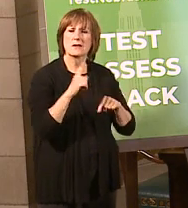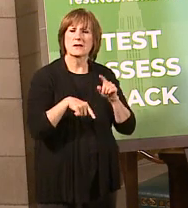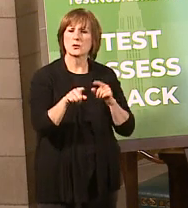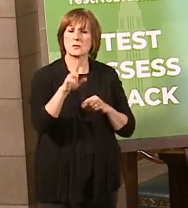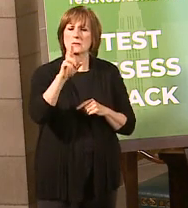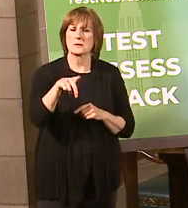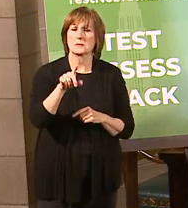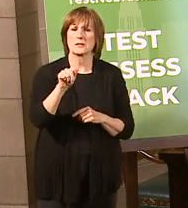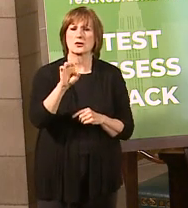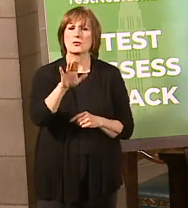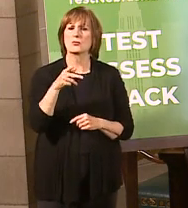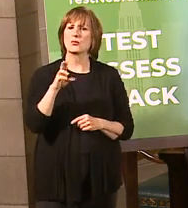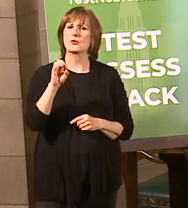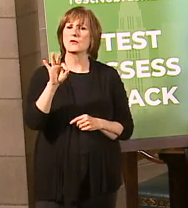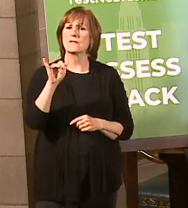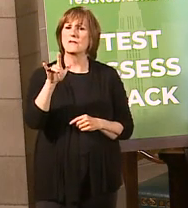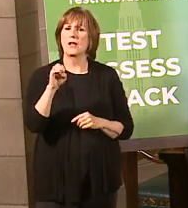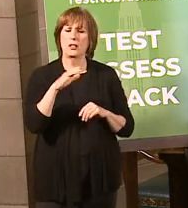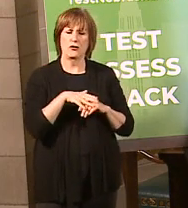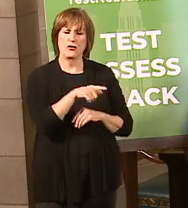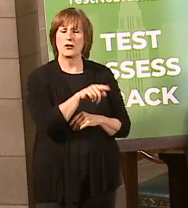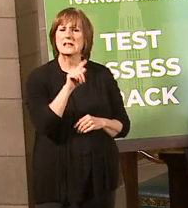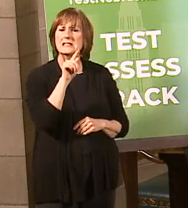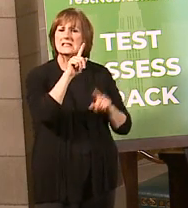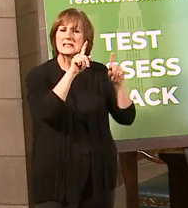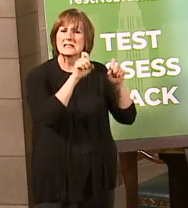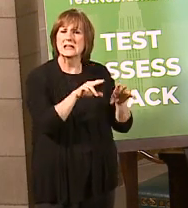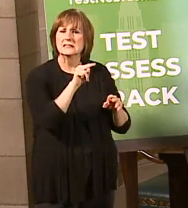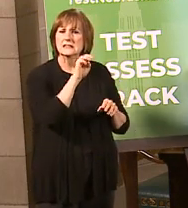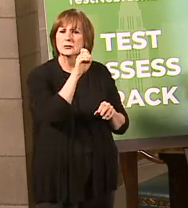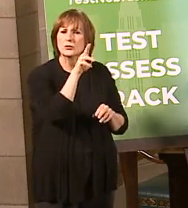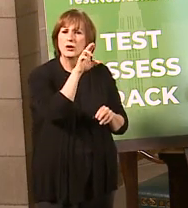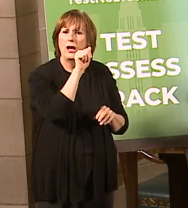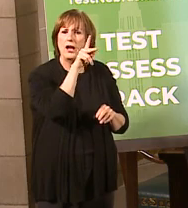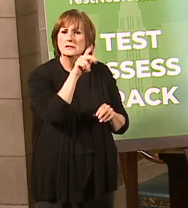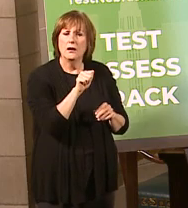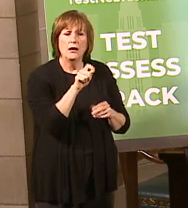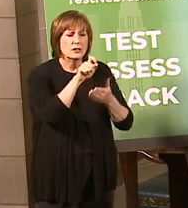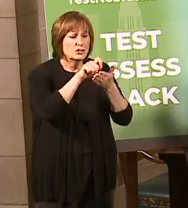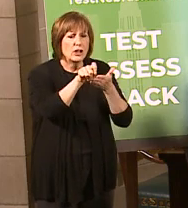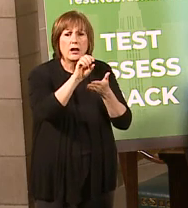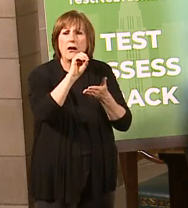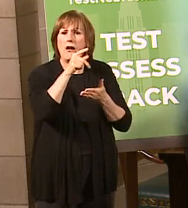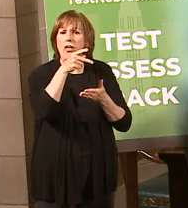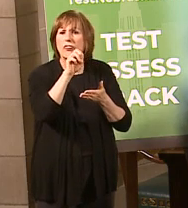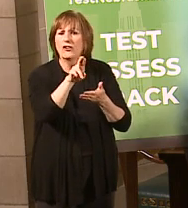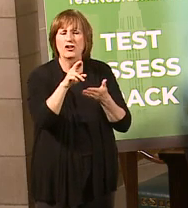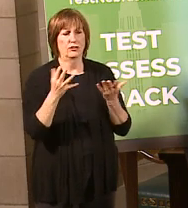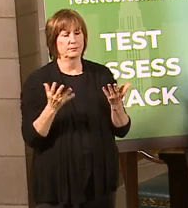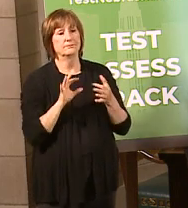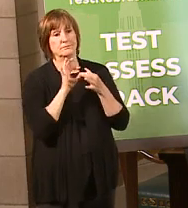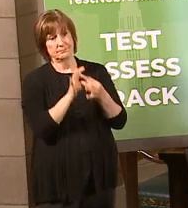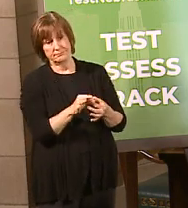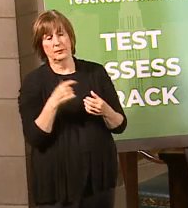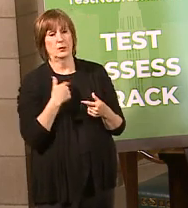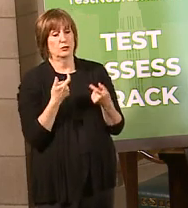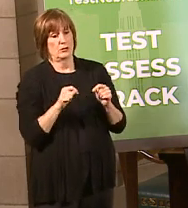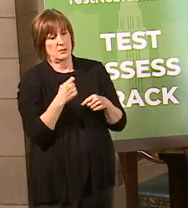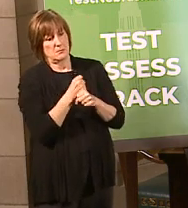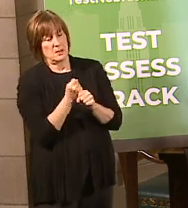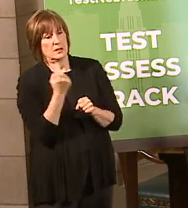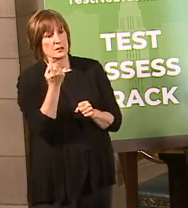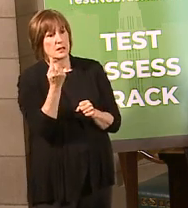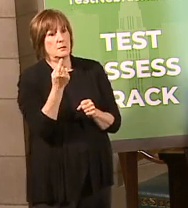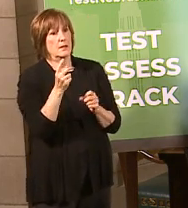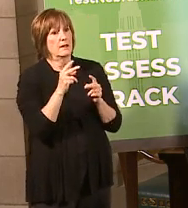update your profile and why can't you list other sorts of conditions when you check the other box? With regard to that, again, we were trying to make something that